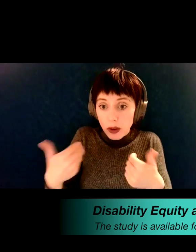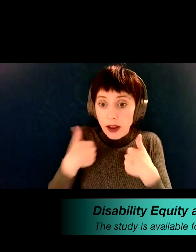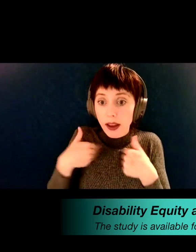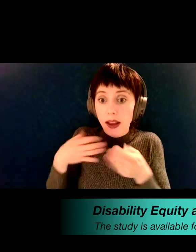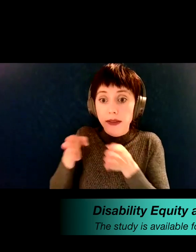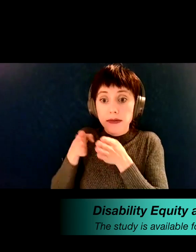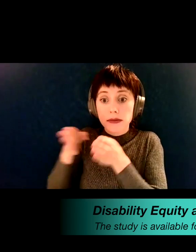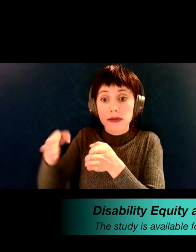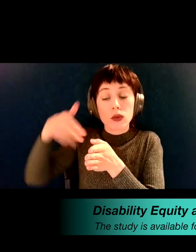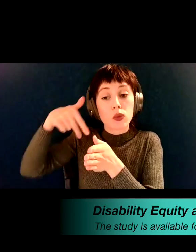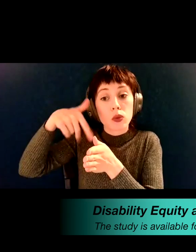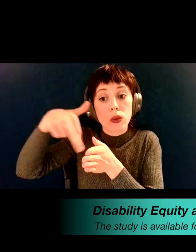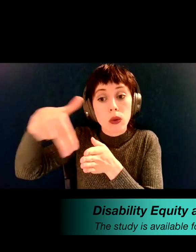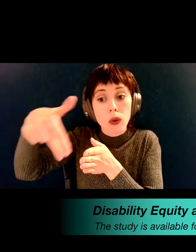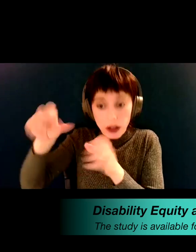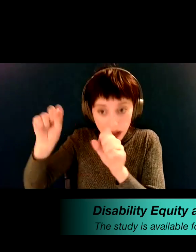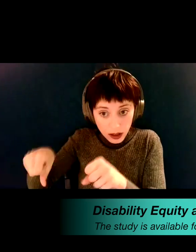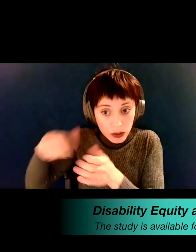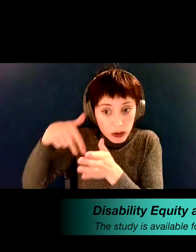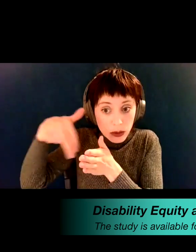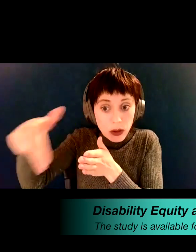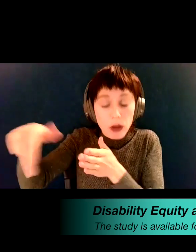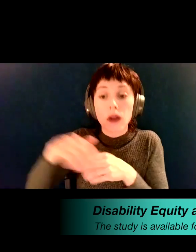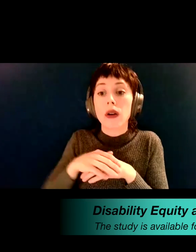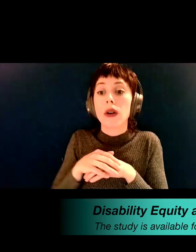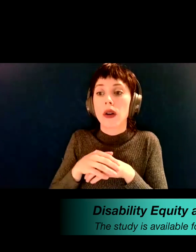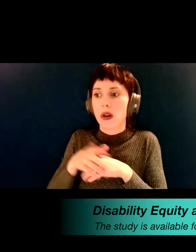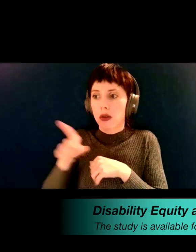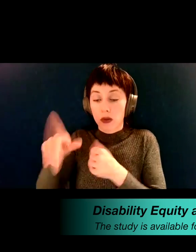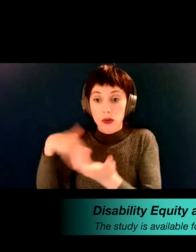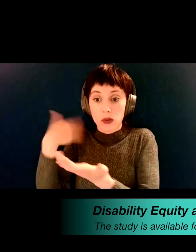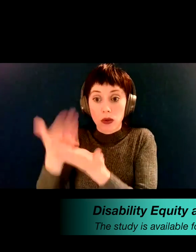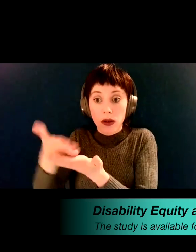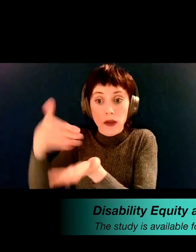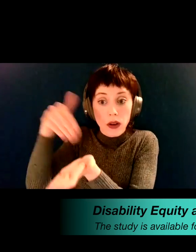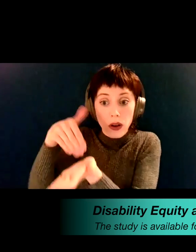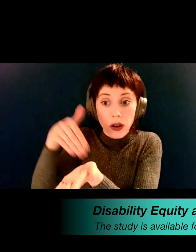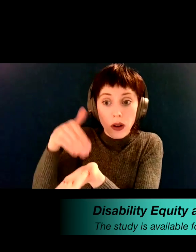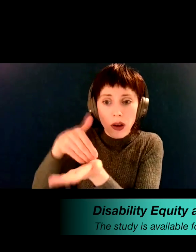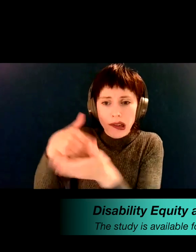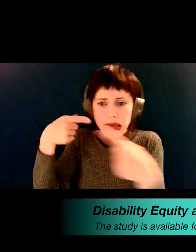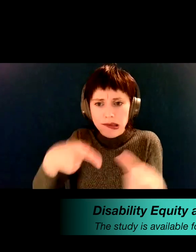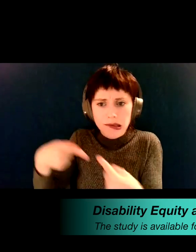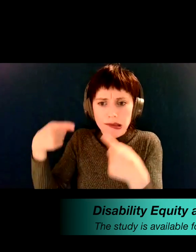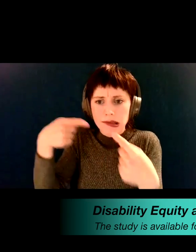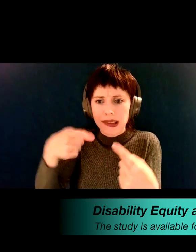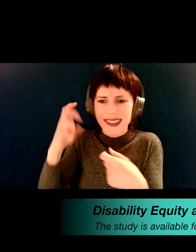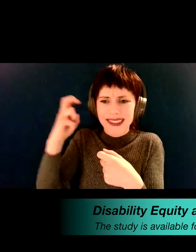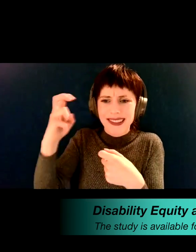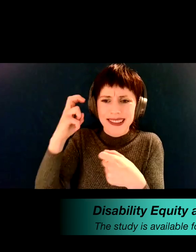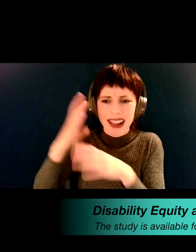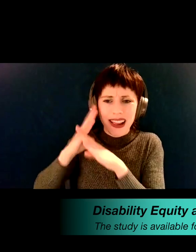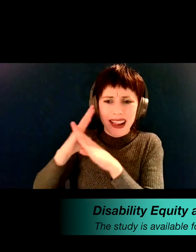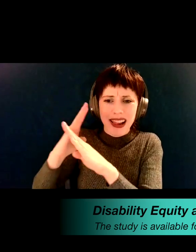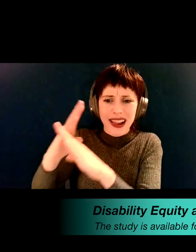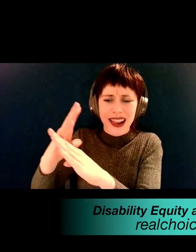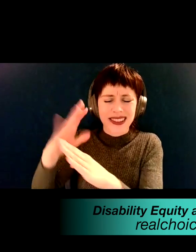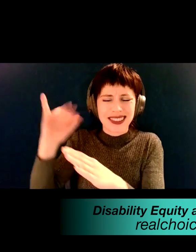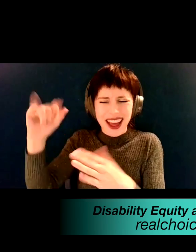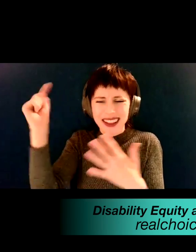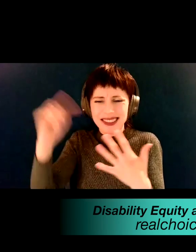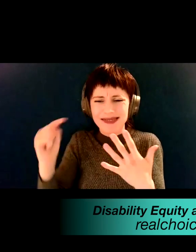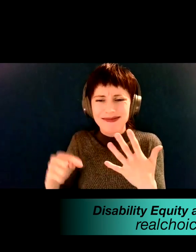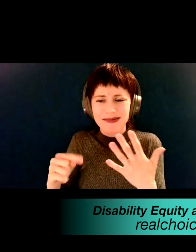Do you, can you get your doctor's office? Have you had trouble with, uh, you know, there's many different things. We, it's about the social